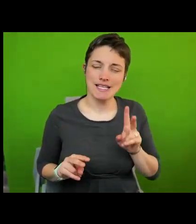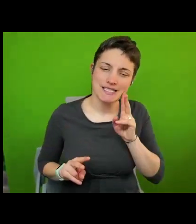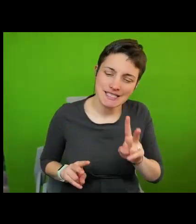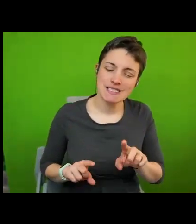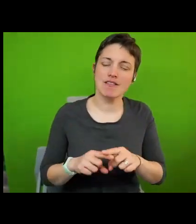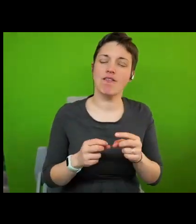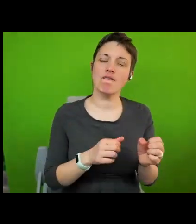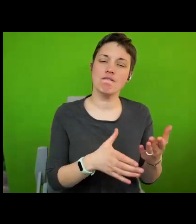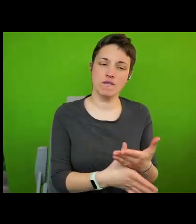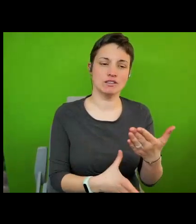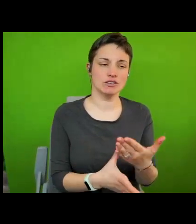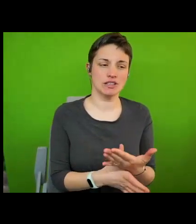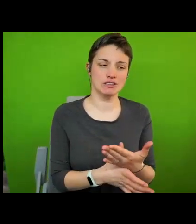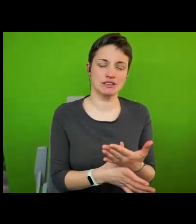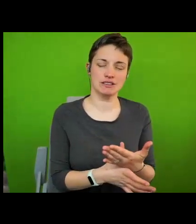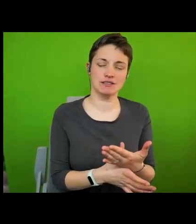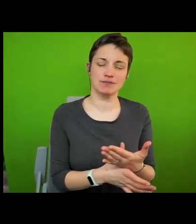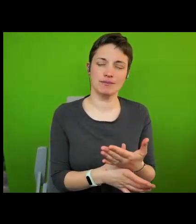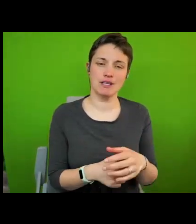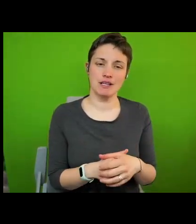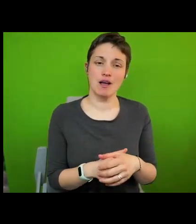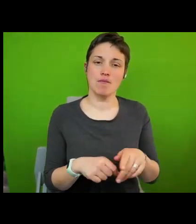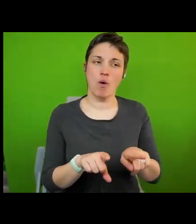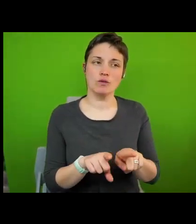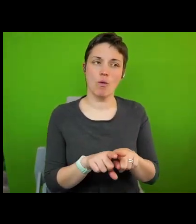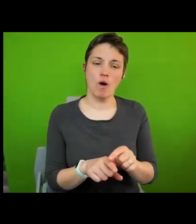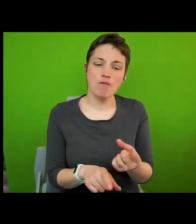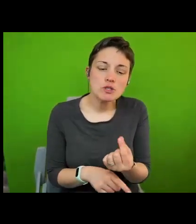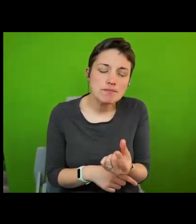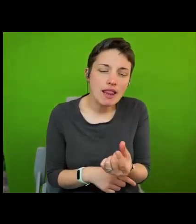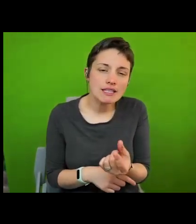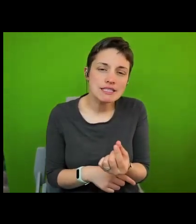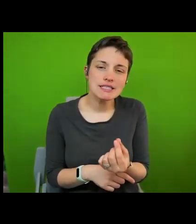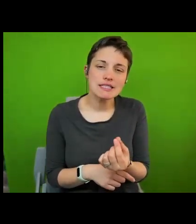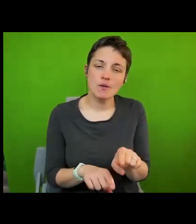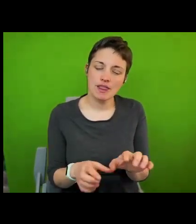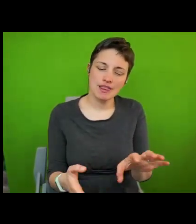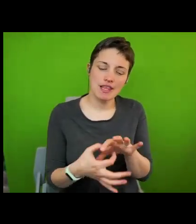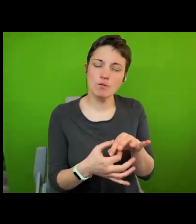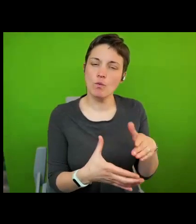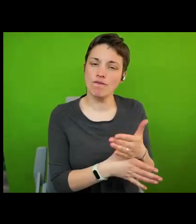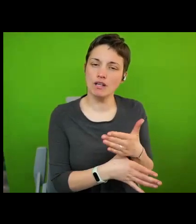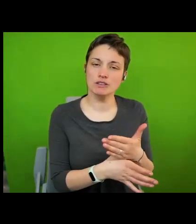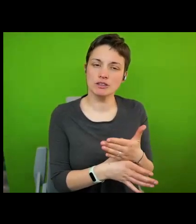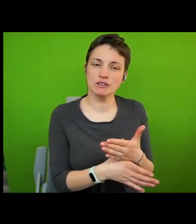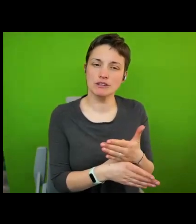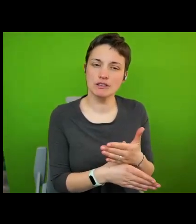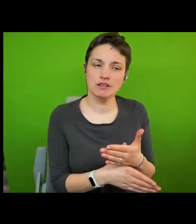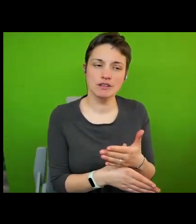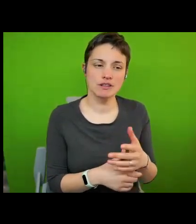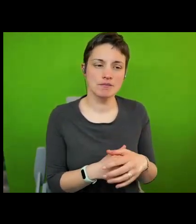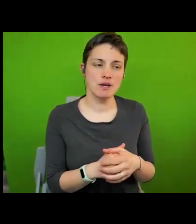human rights obligations and human rights possibilities need to be seen in these different functions obligations be it as political